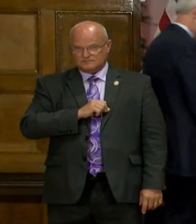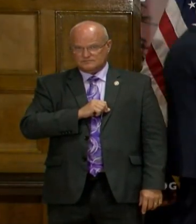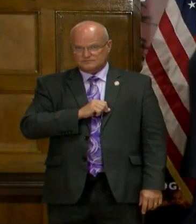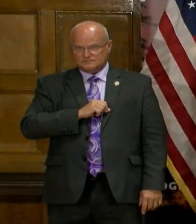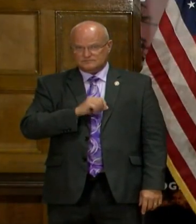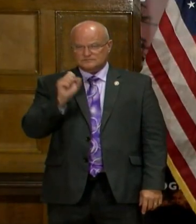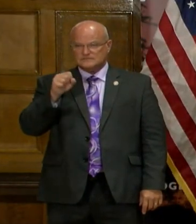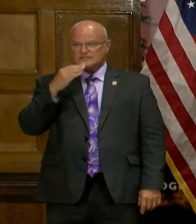Yes, sir. Thank you. you. you. Okay.